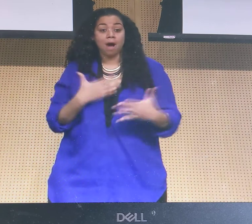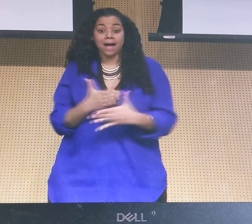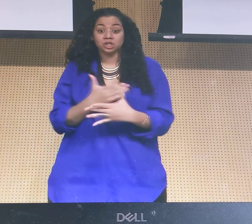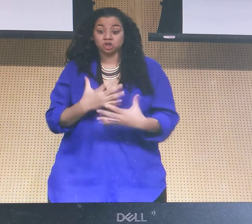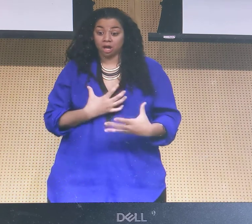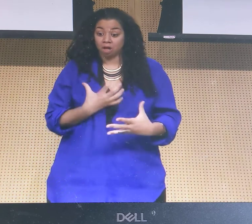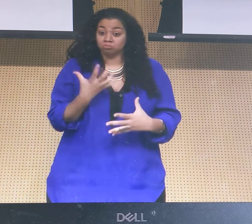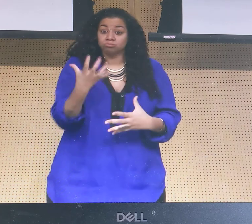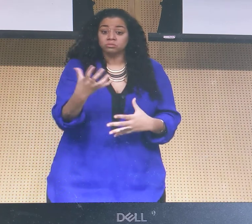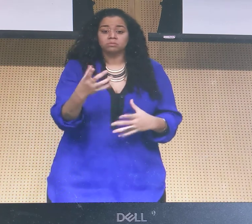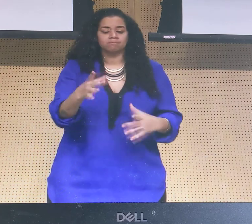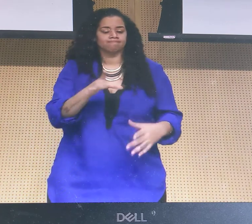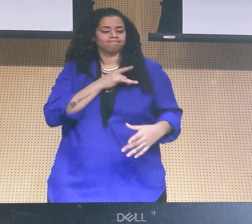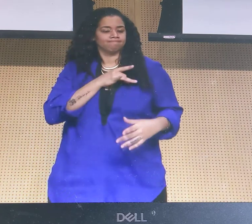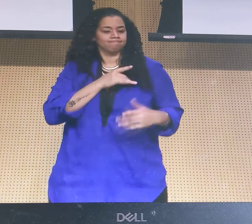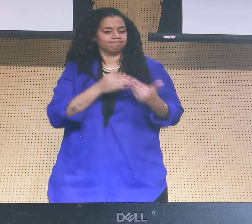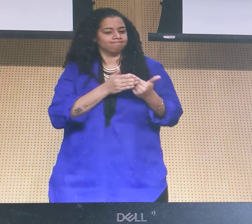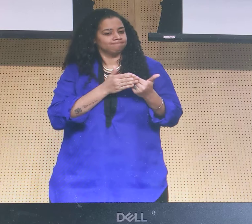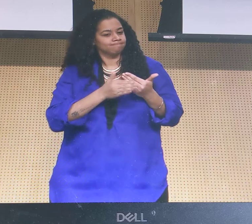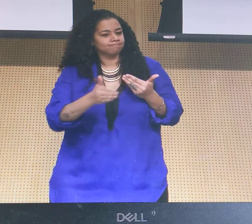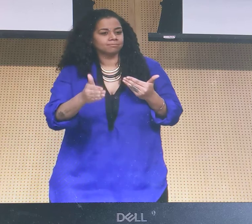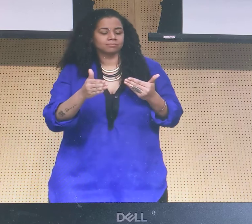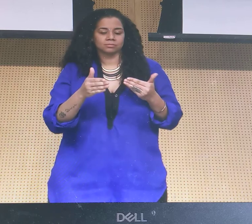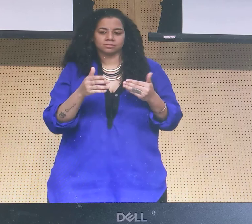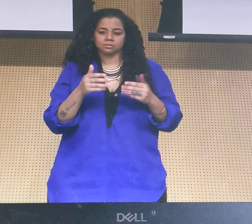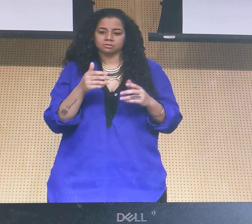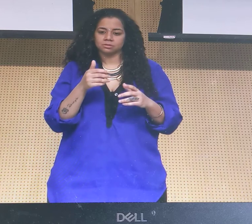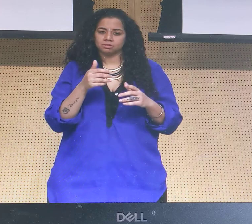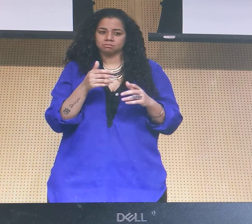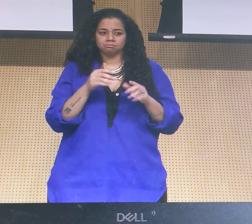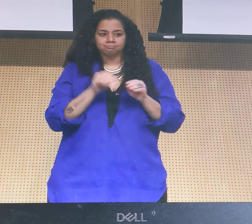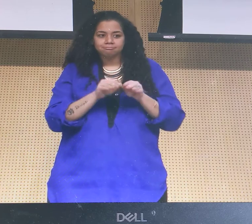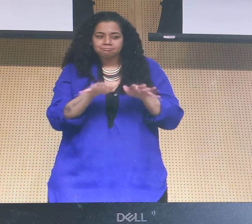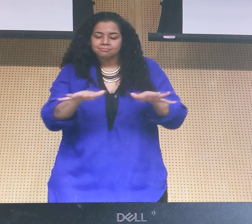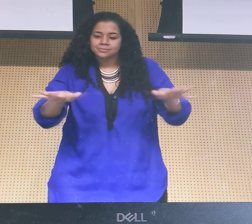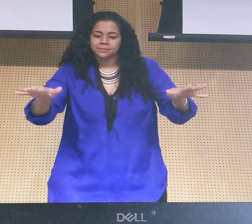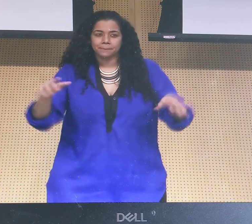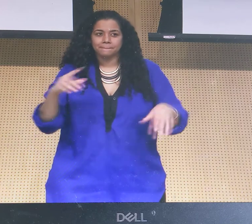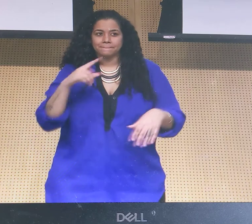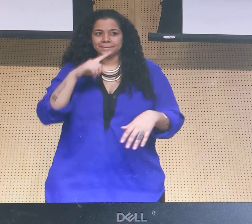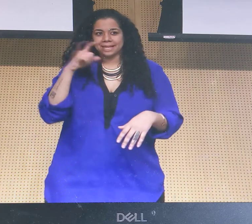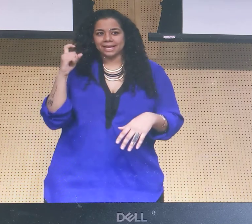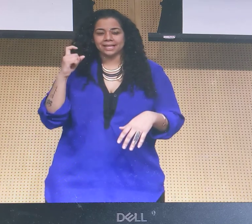to share with you all, I thought that I really wanted to share something that resonates with you.